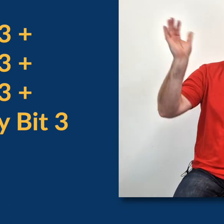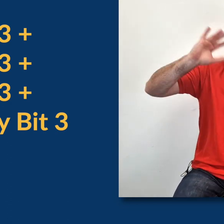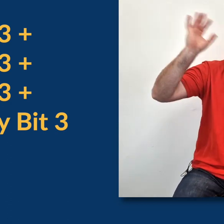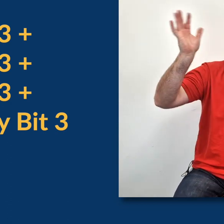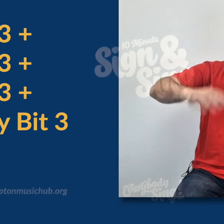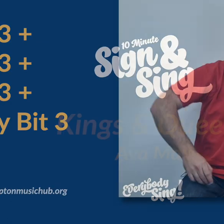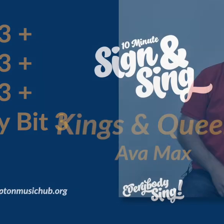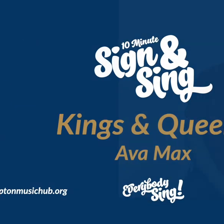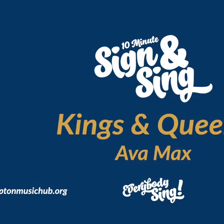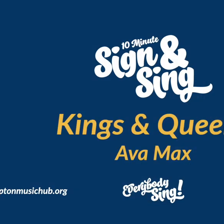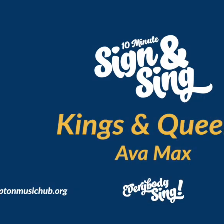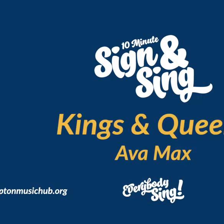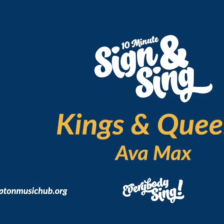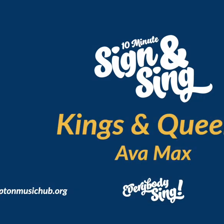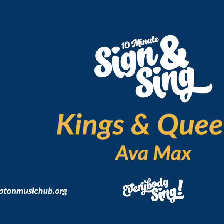later on. See you soon.